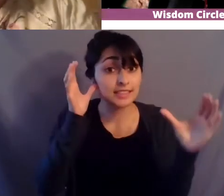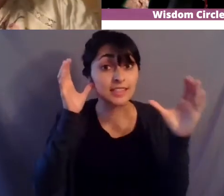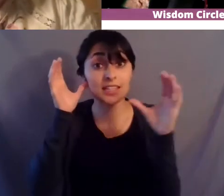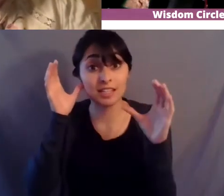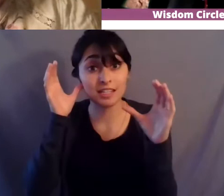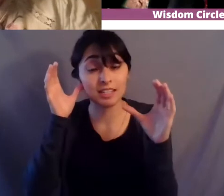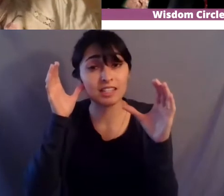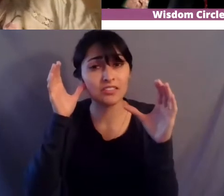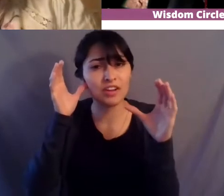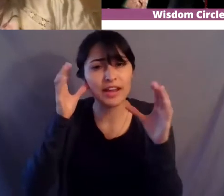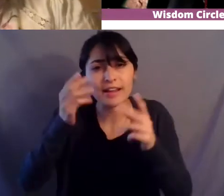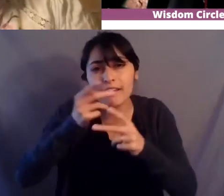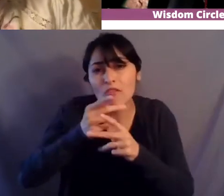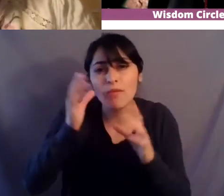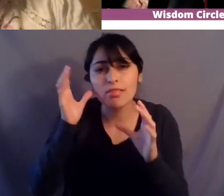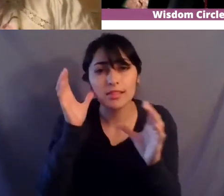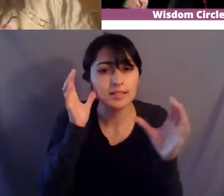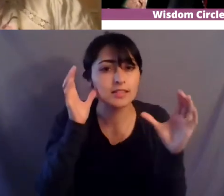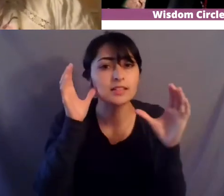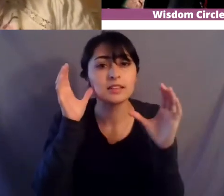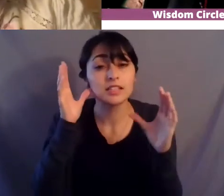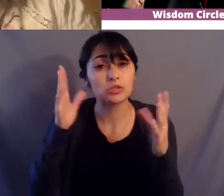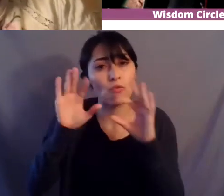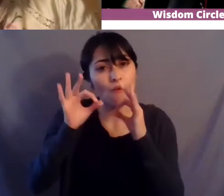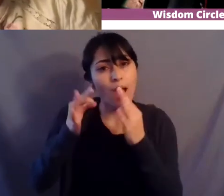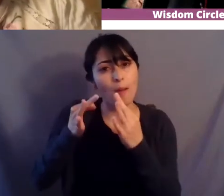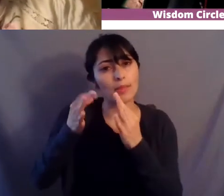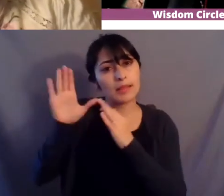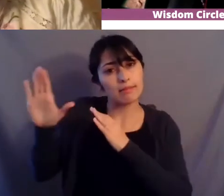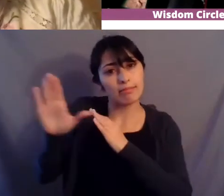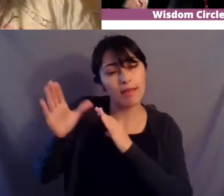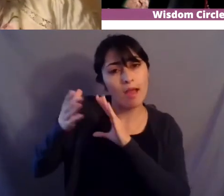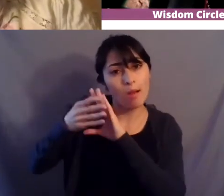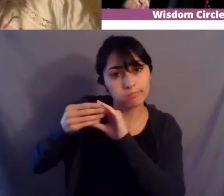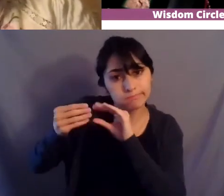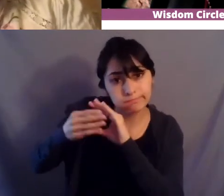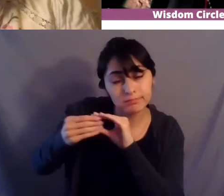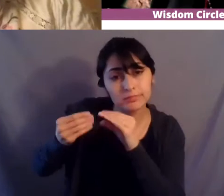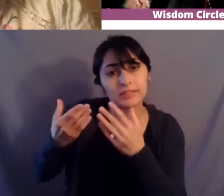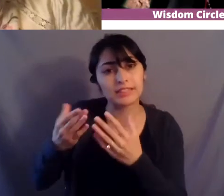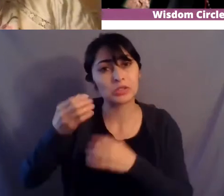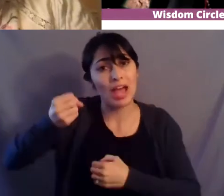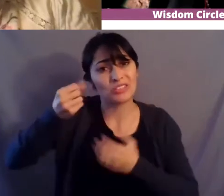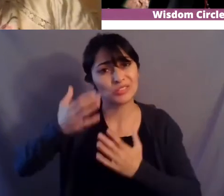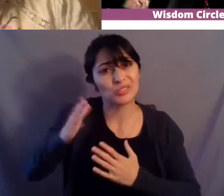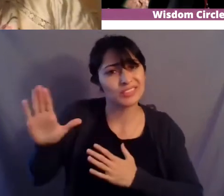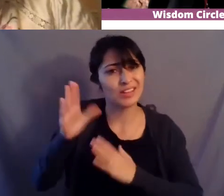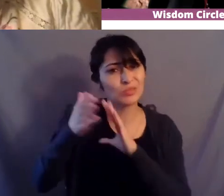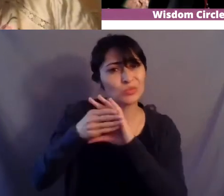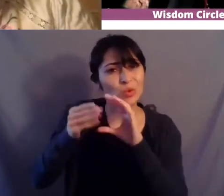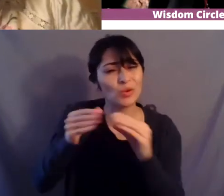carefully to family um to elders i was you know